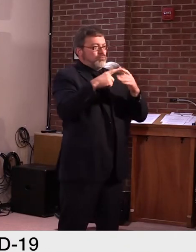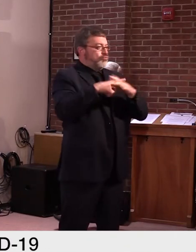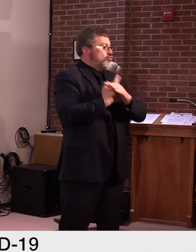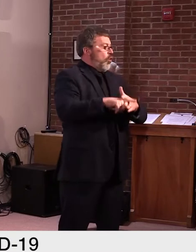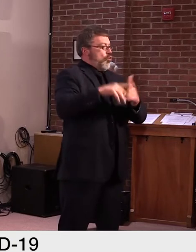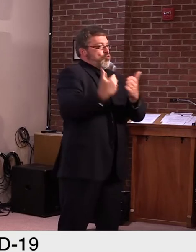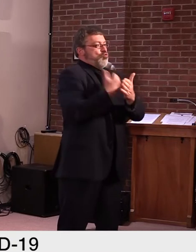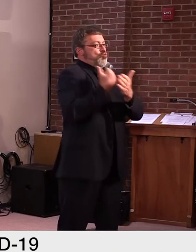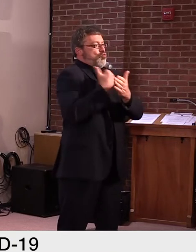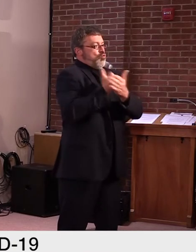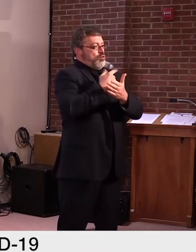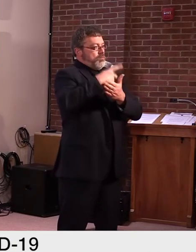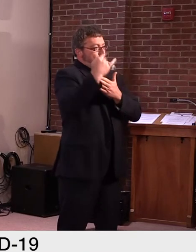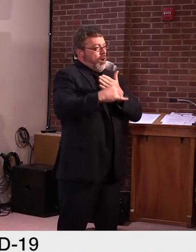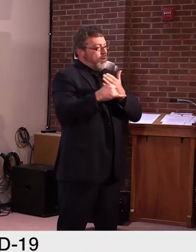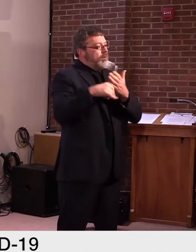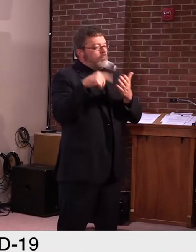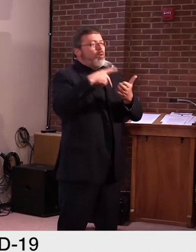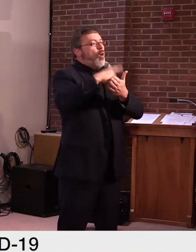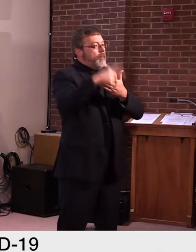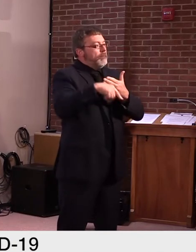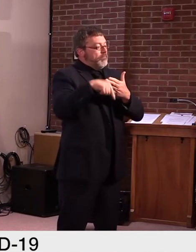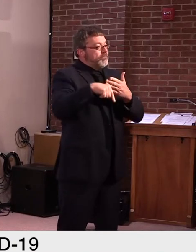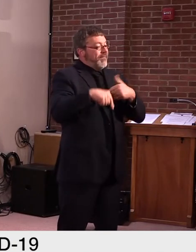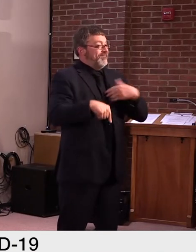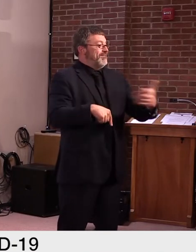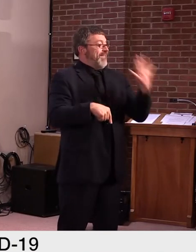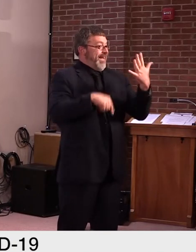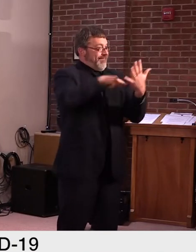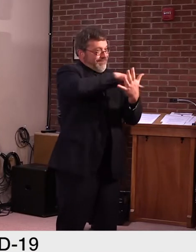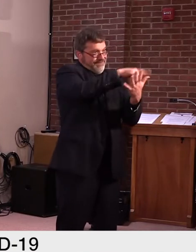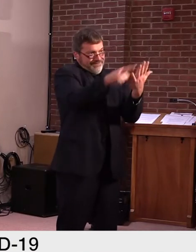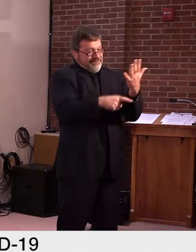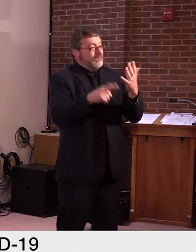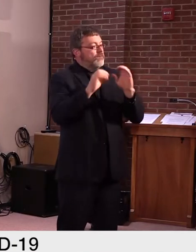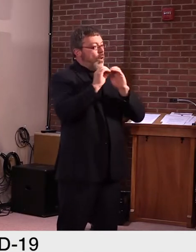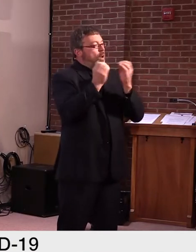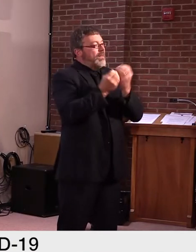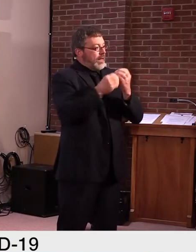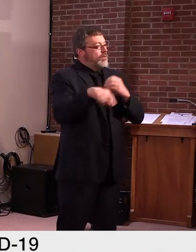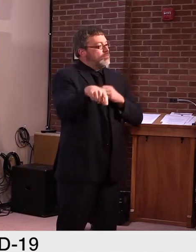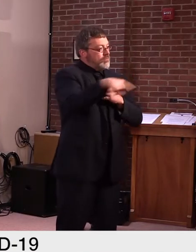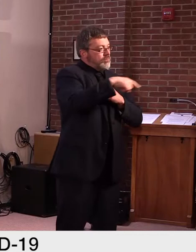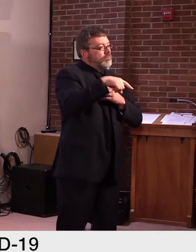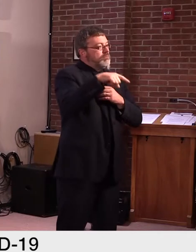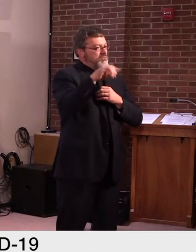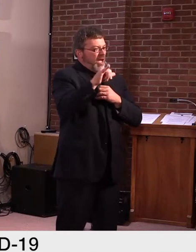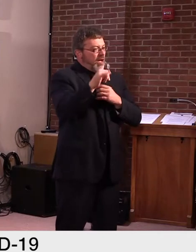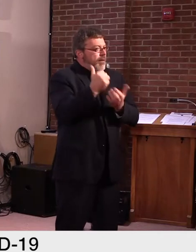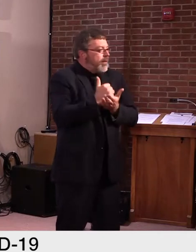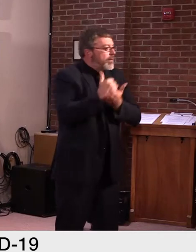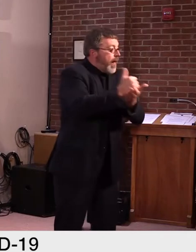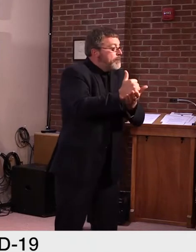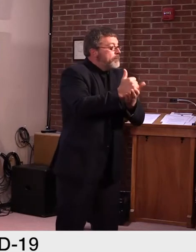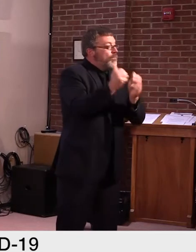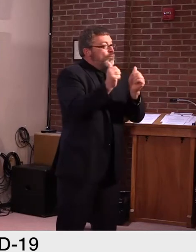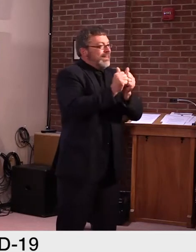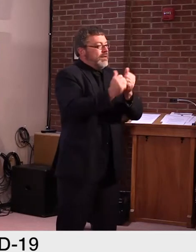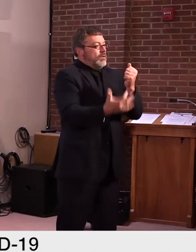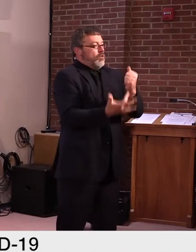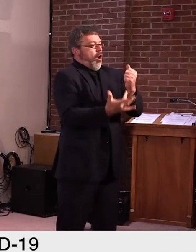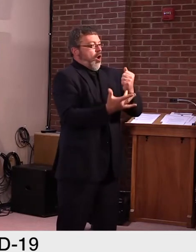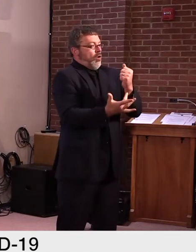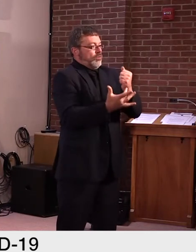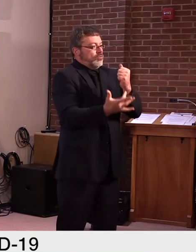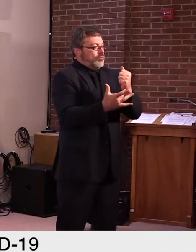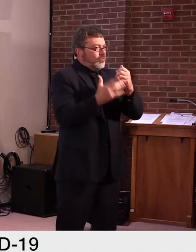We now have five organizations across the state offering new technical assistance programs, which provide free expert advice on